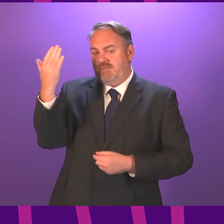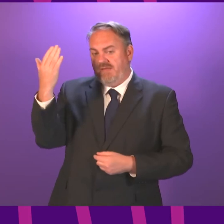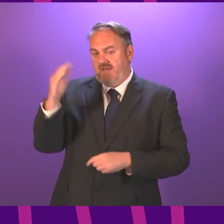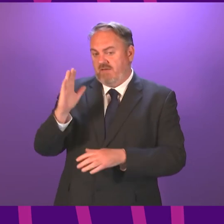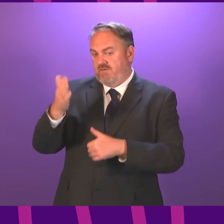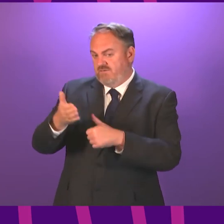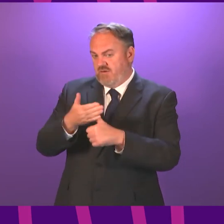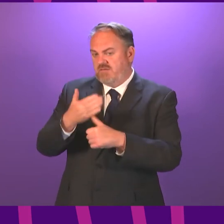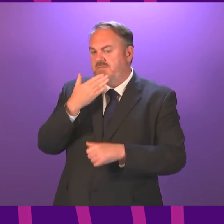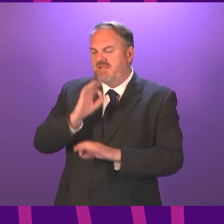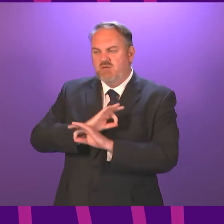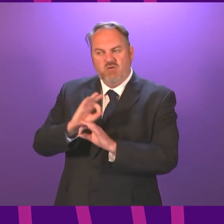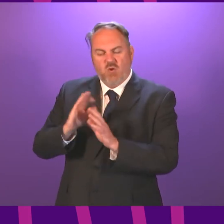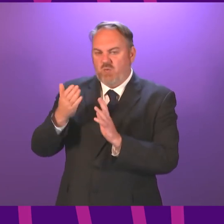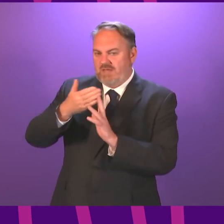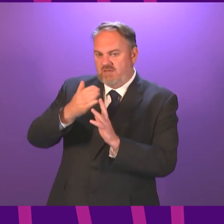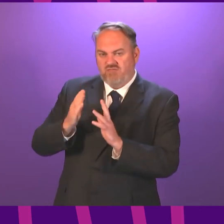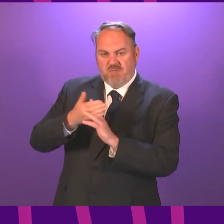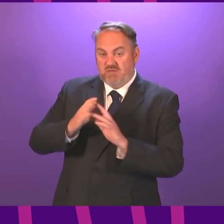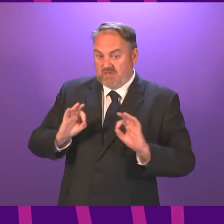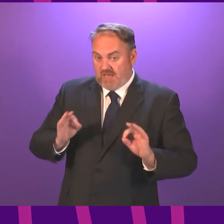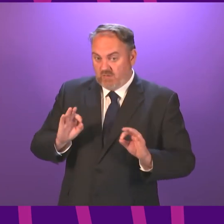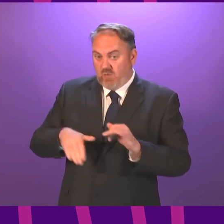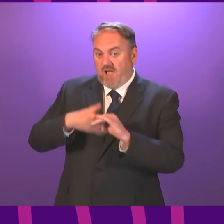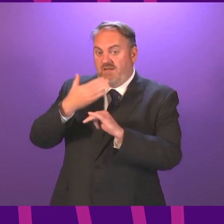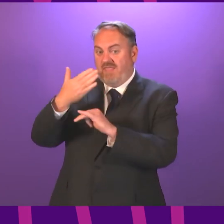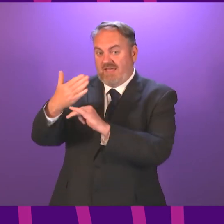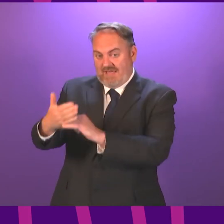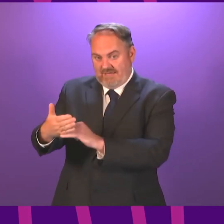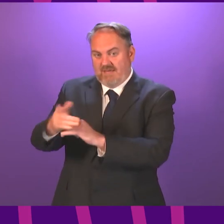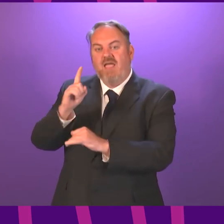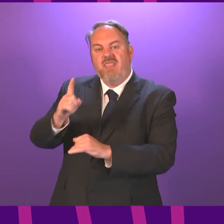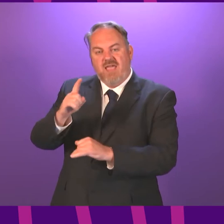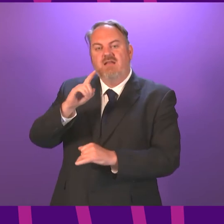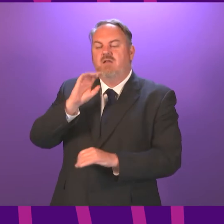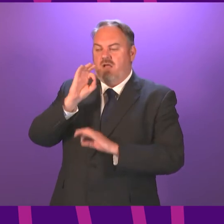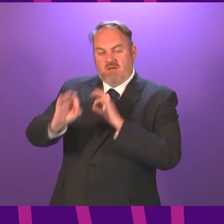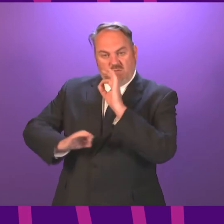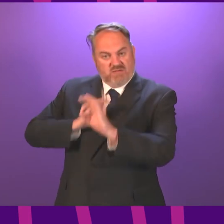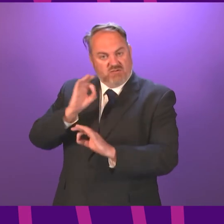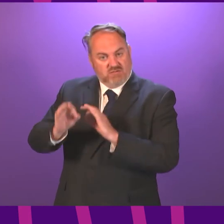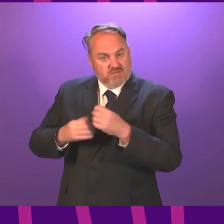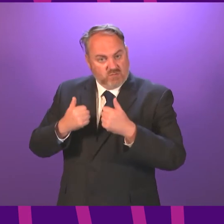at the end of her statement, and so there should be no interventions or interruptions, and I call on Nicola Sturgeon.